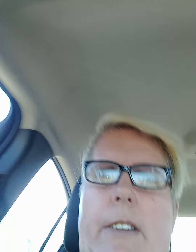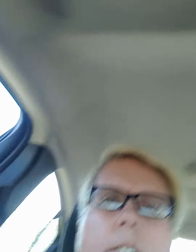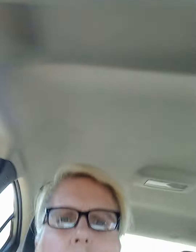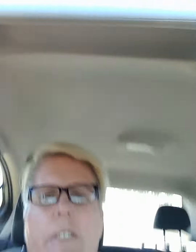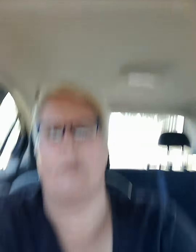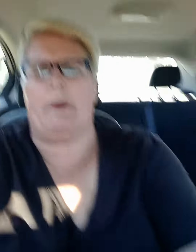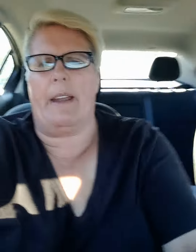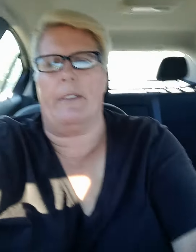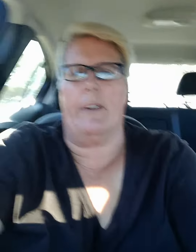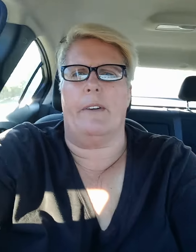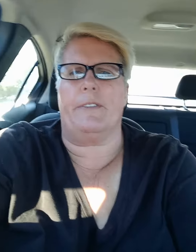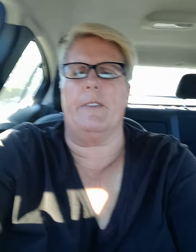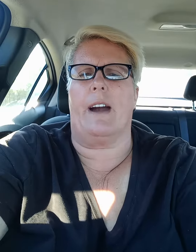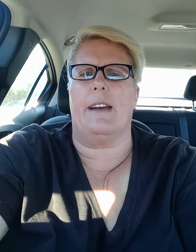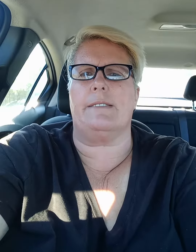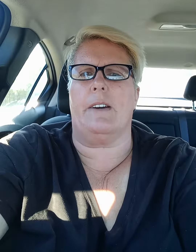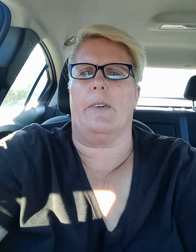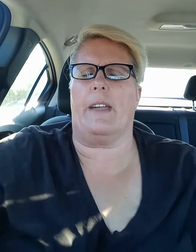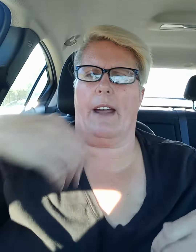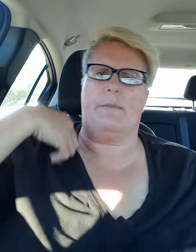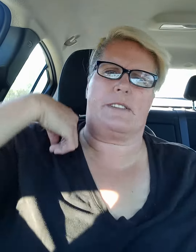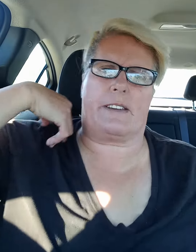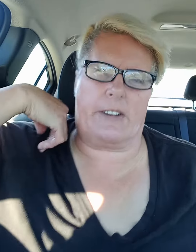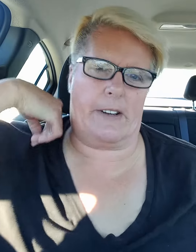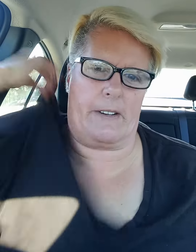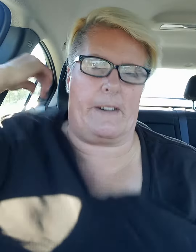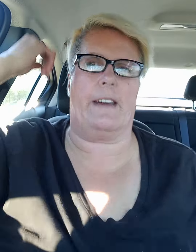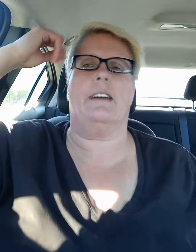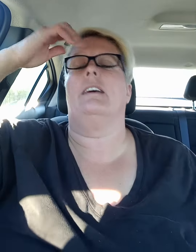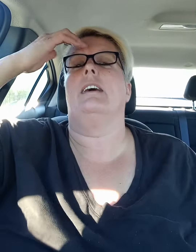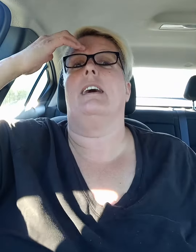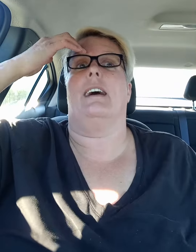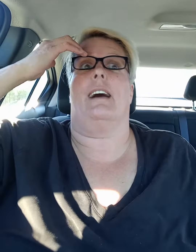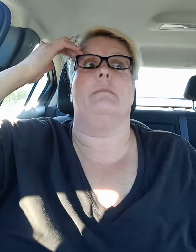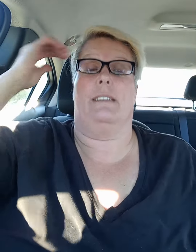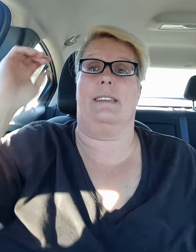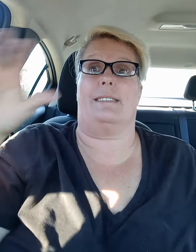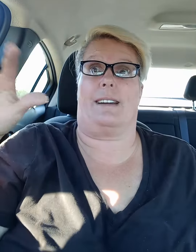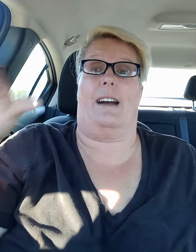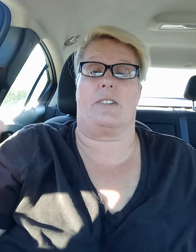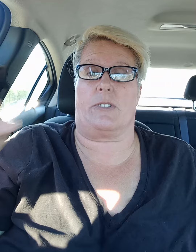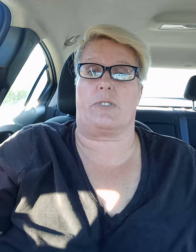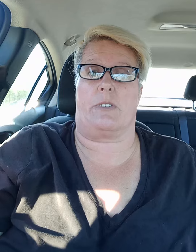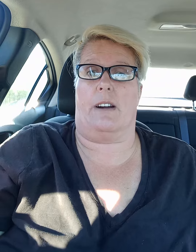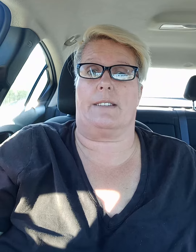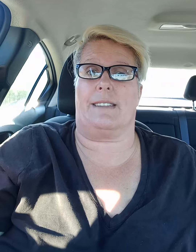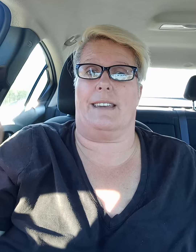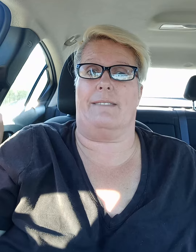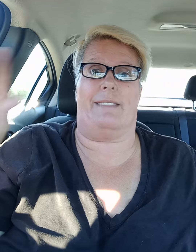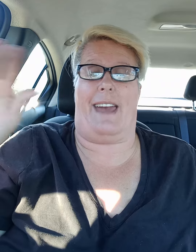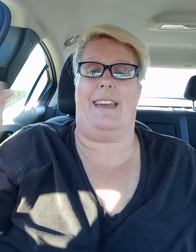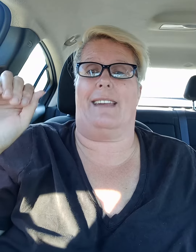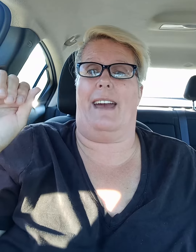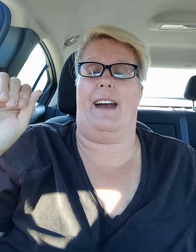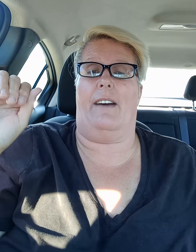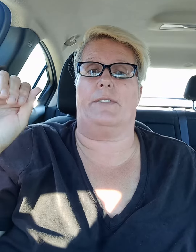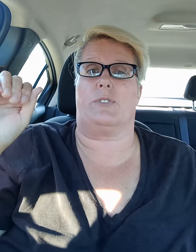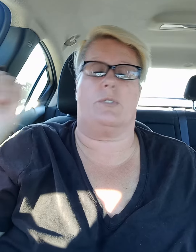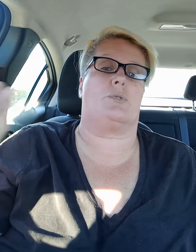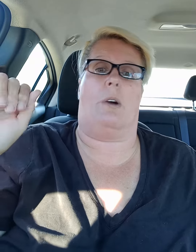YouTube I don't know if you guys know that I'm security and I'm in these cars or trucks eight and a half to twelve